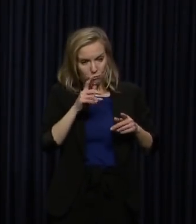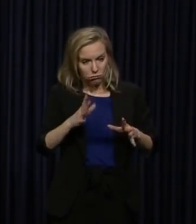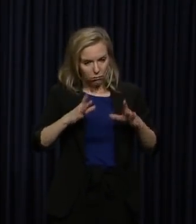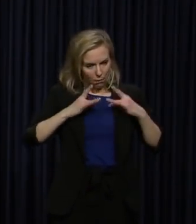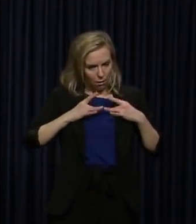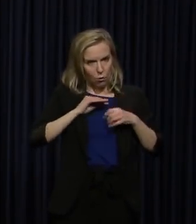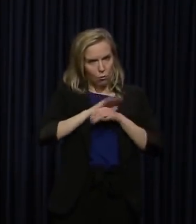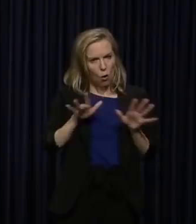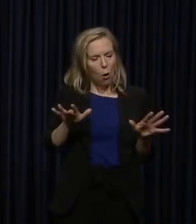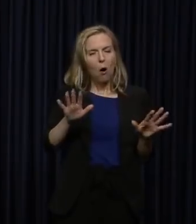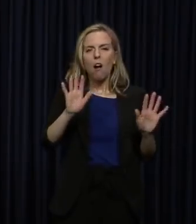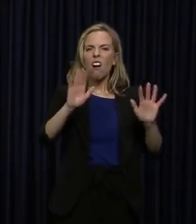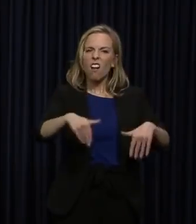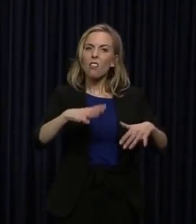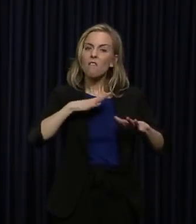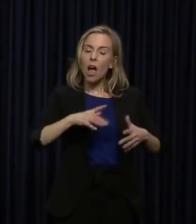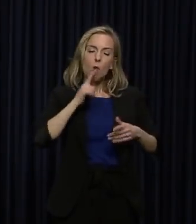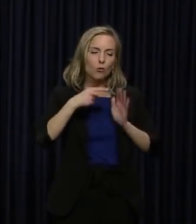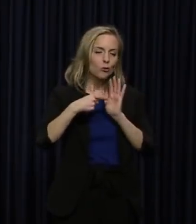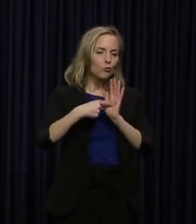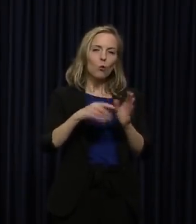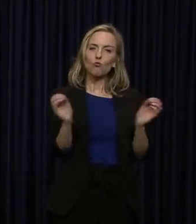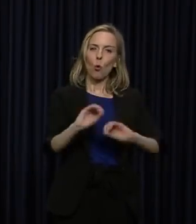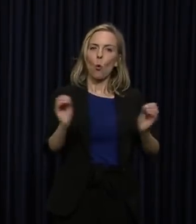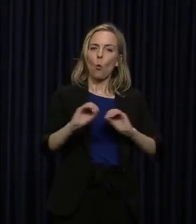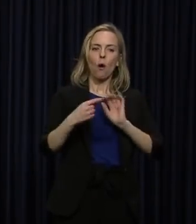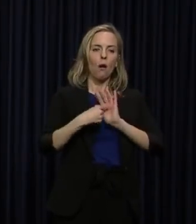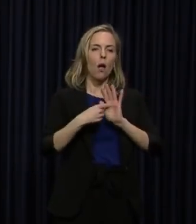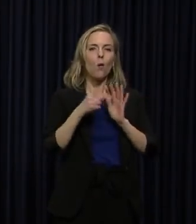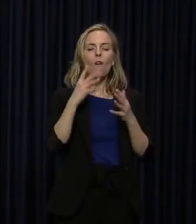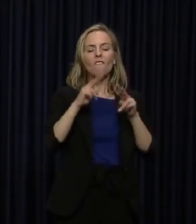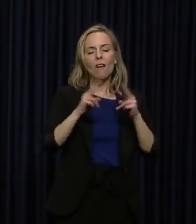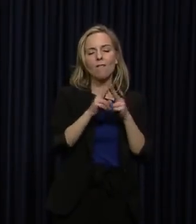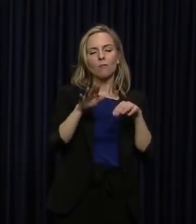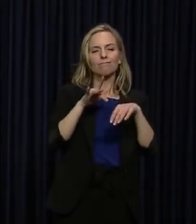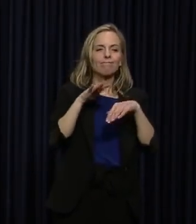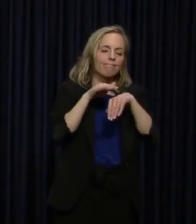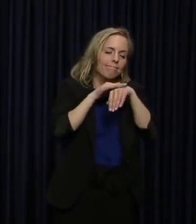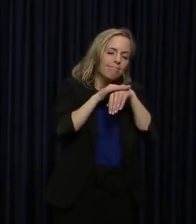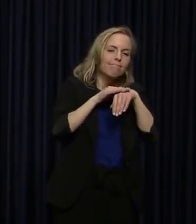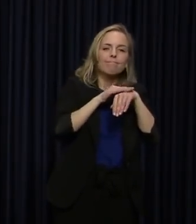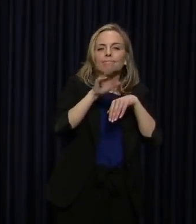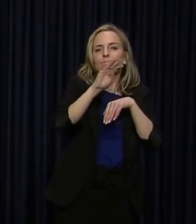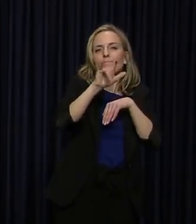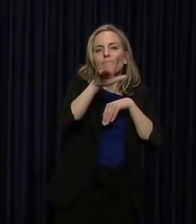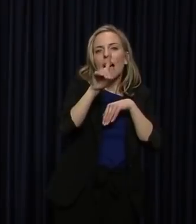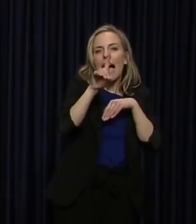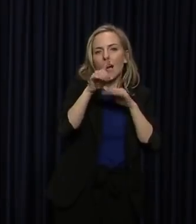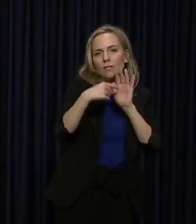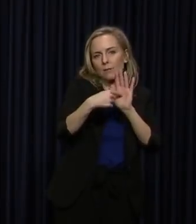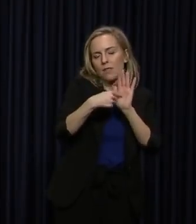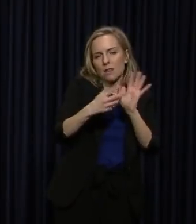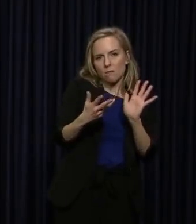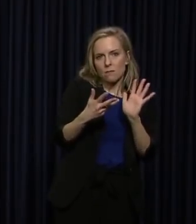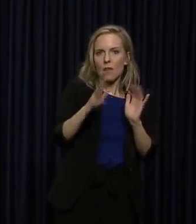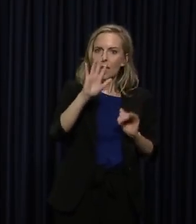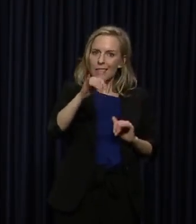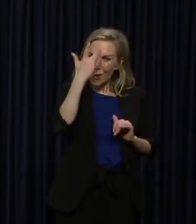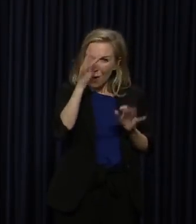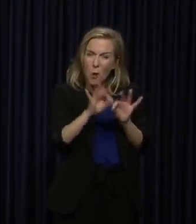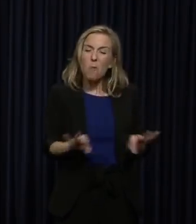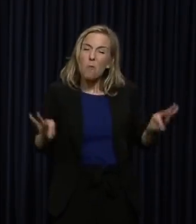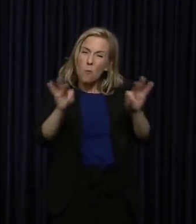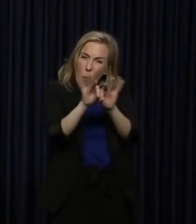fine. You might not show any symptoms, or you will show mild symptoms. And so that's part of that duty to